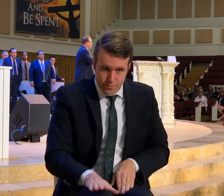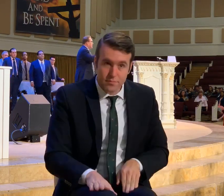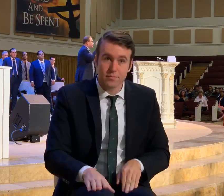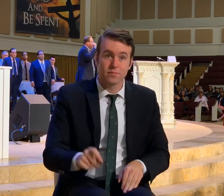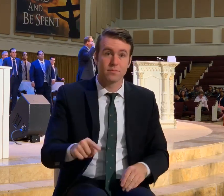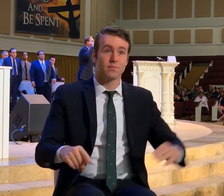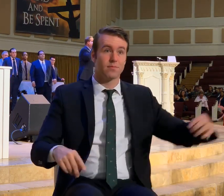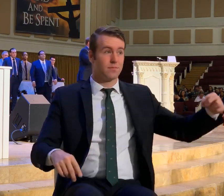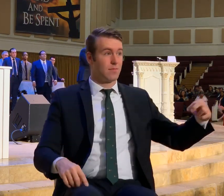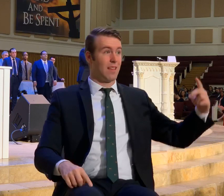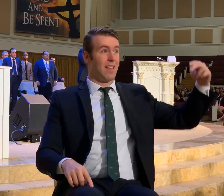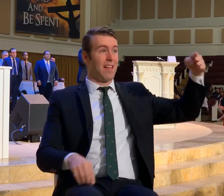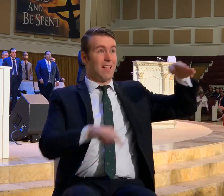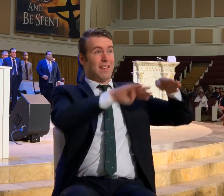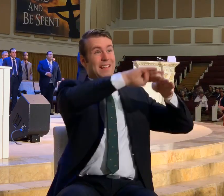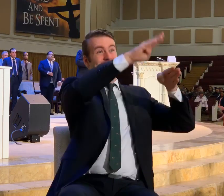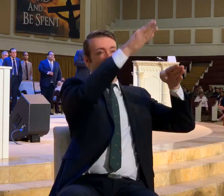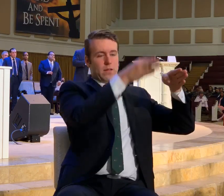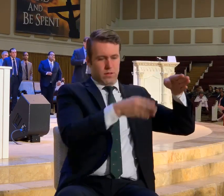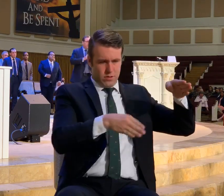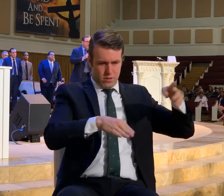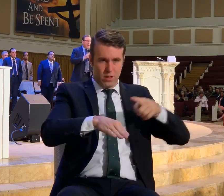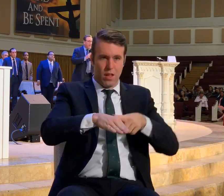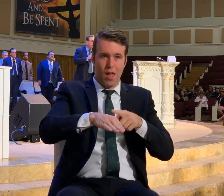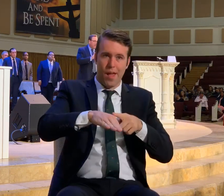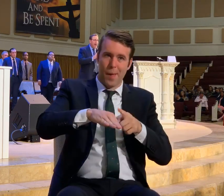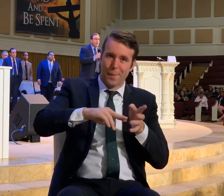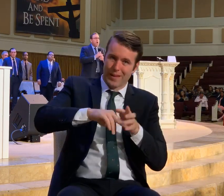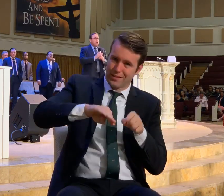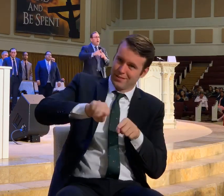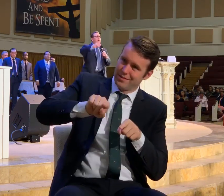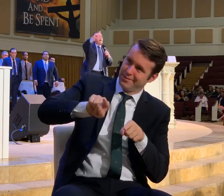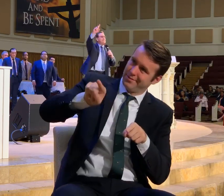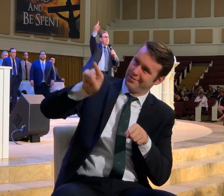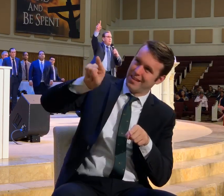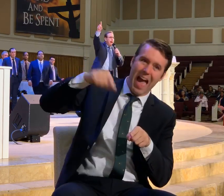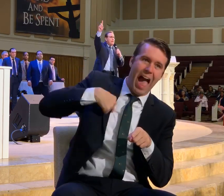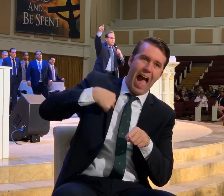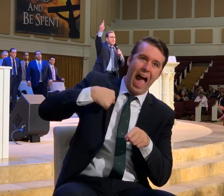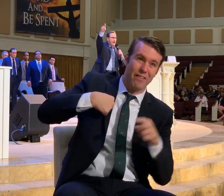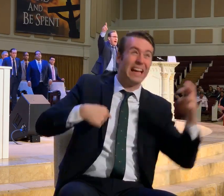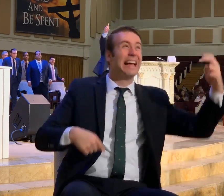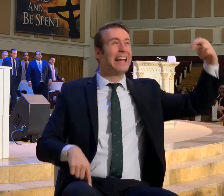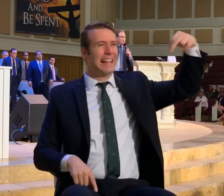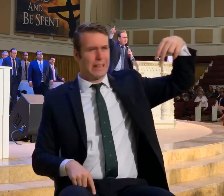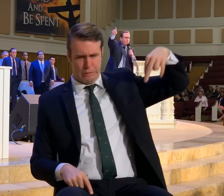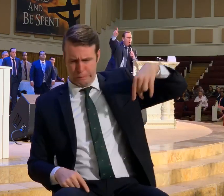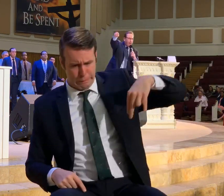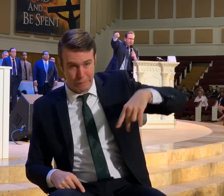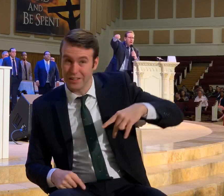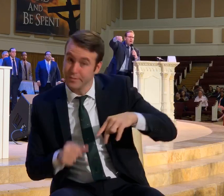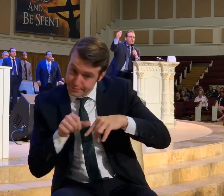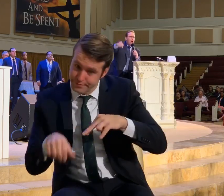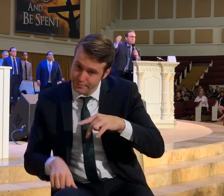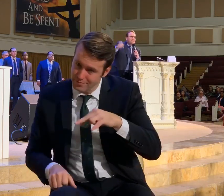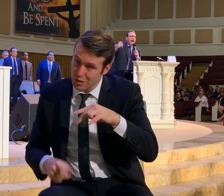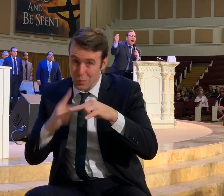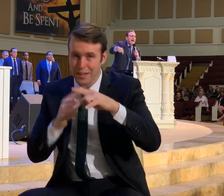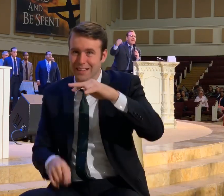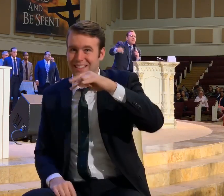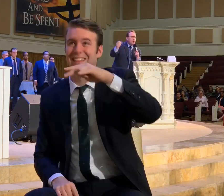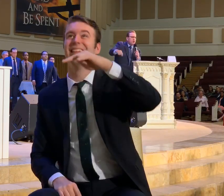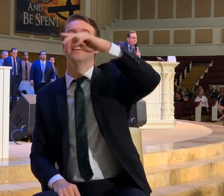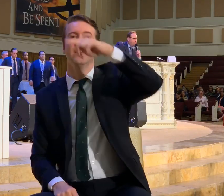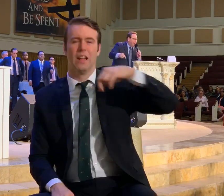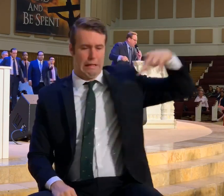If you just keep walking through. The valley. the shadow of death. You get to the mountain top. Just keep walking. Don't